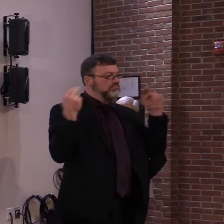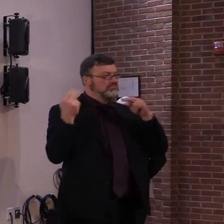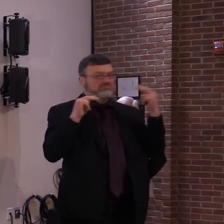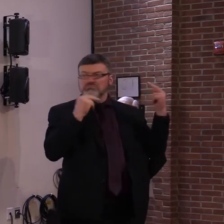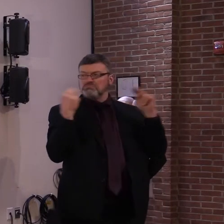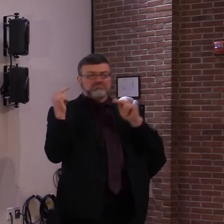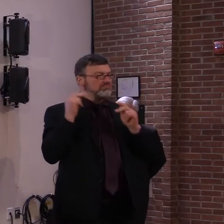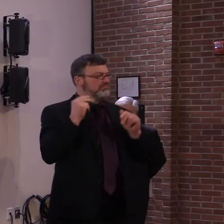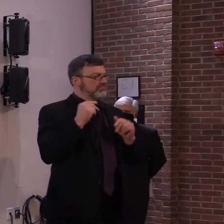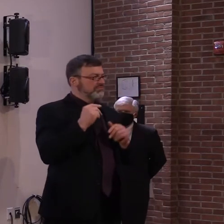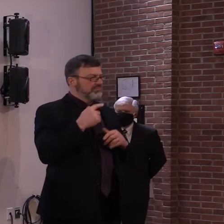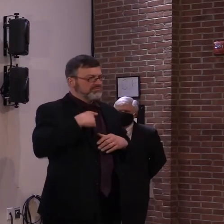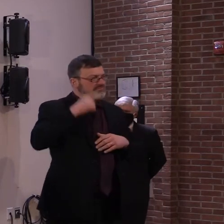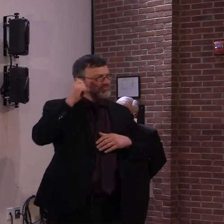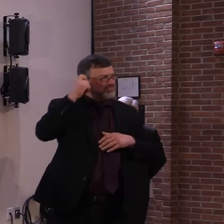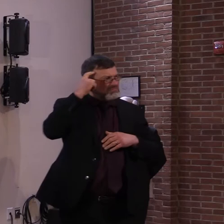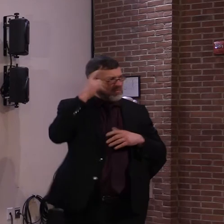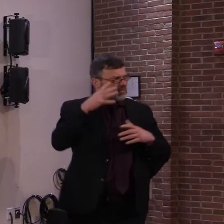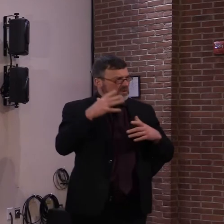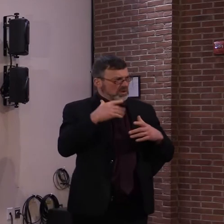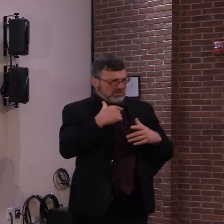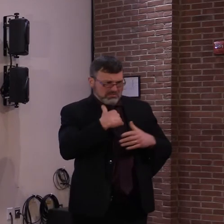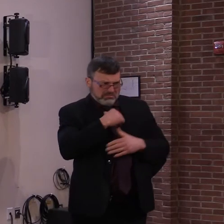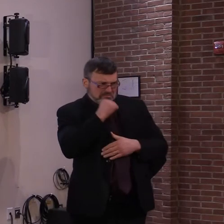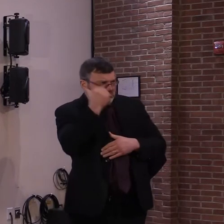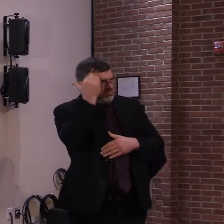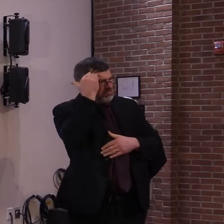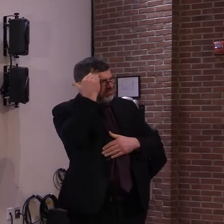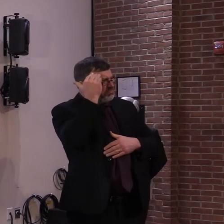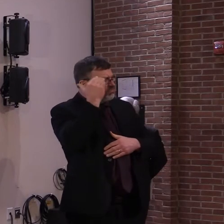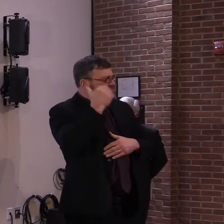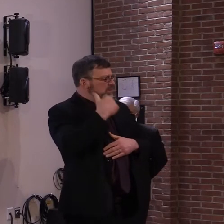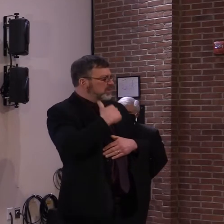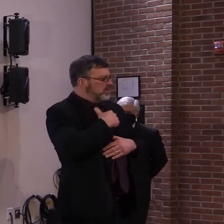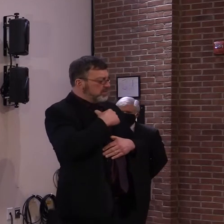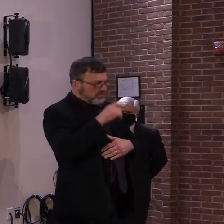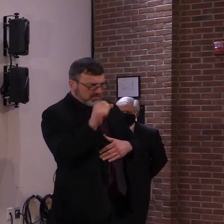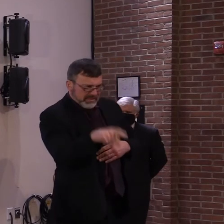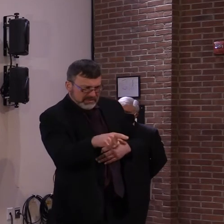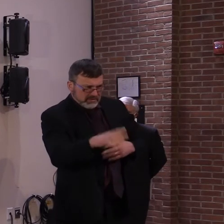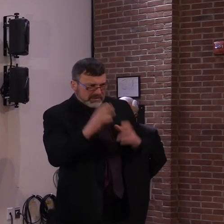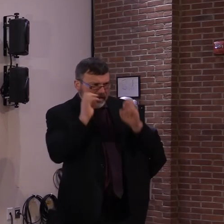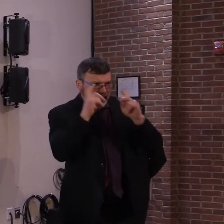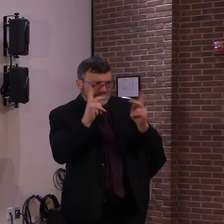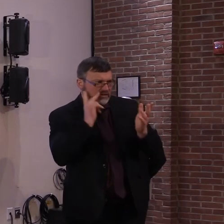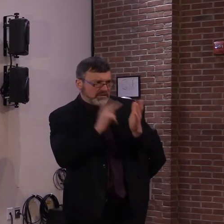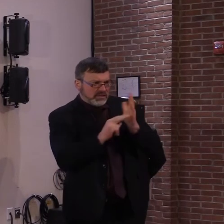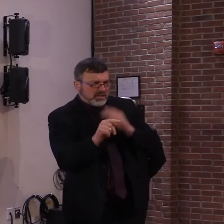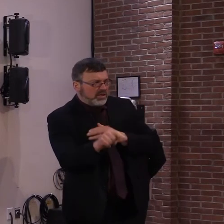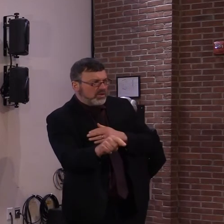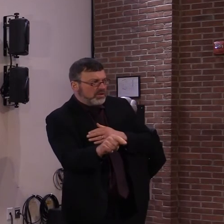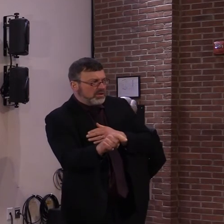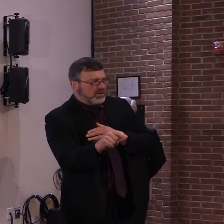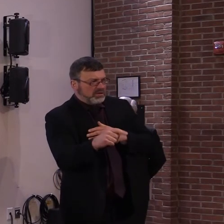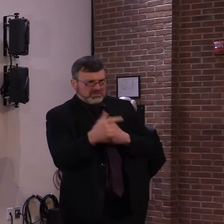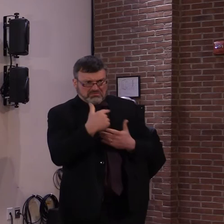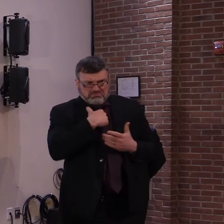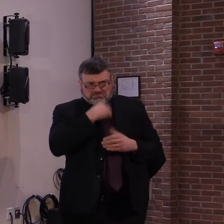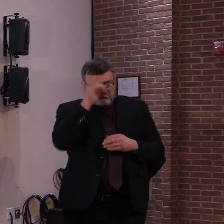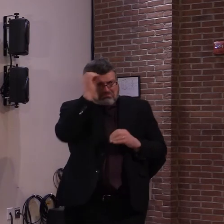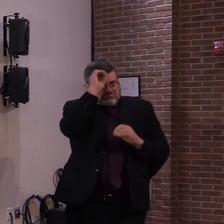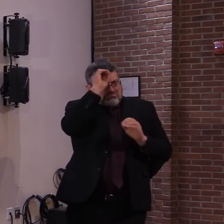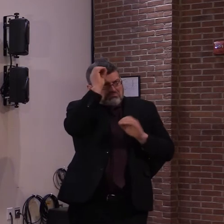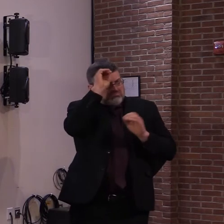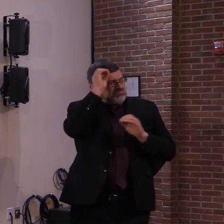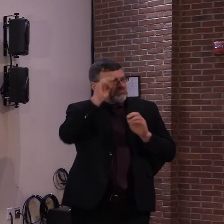ask, uh, Secretary French if he has any knowledge of this. Yeah, this is Secretary French. I have no knowledge of, of this information.